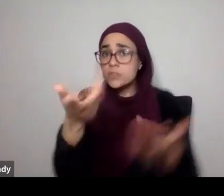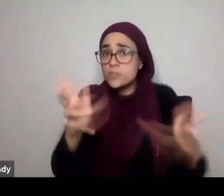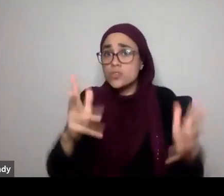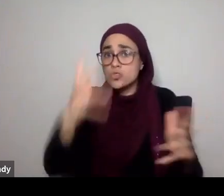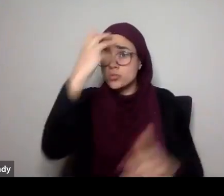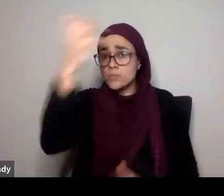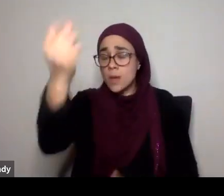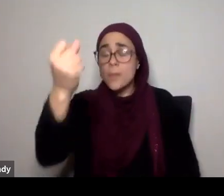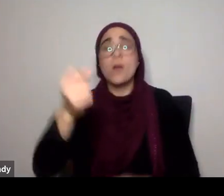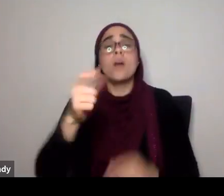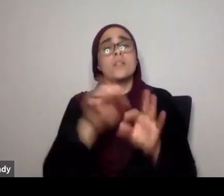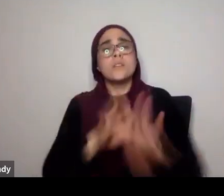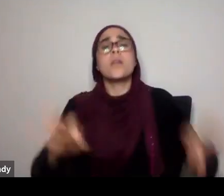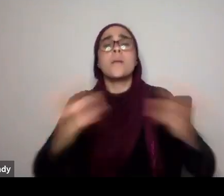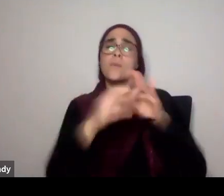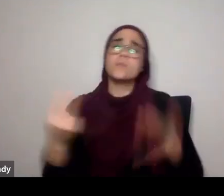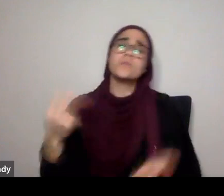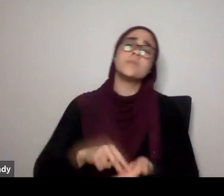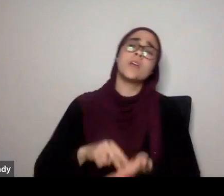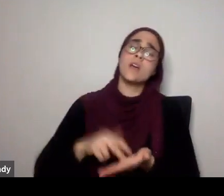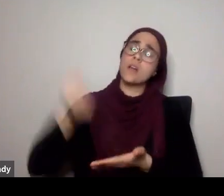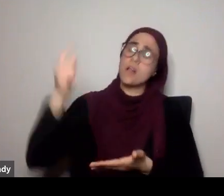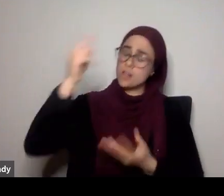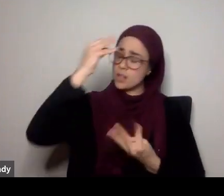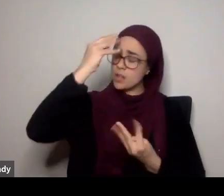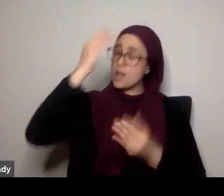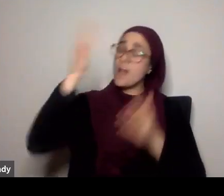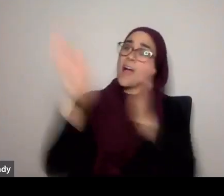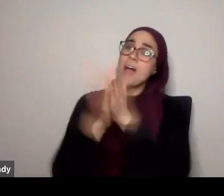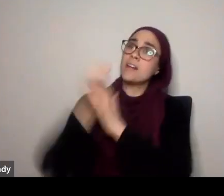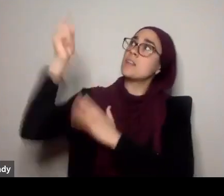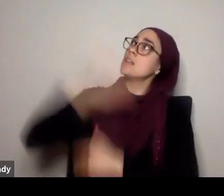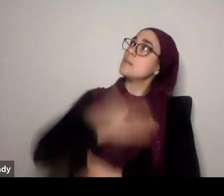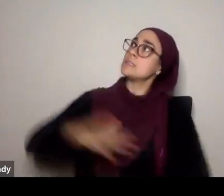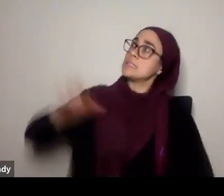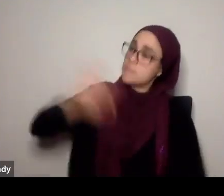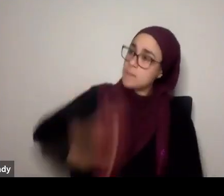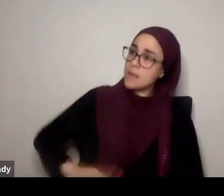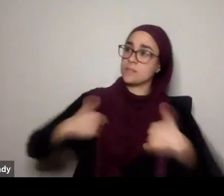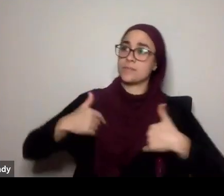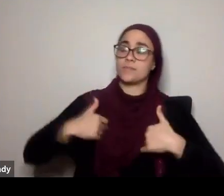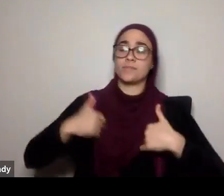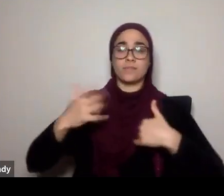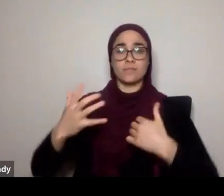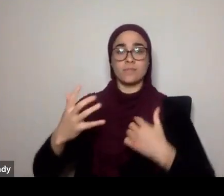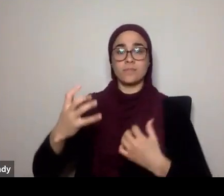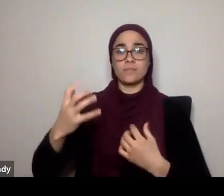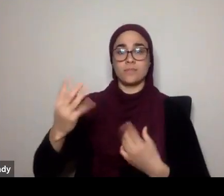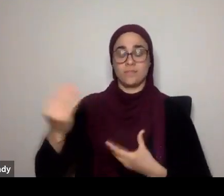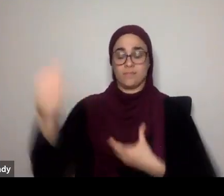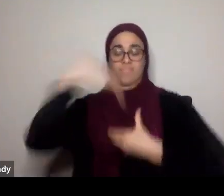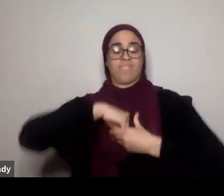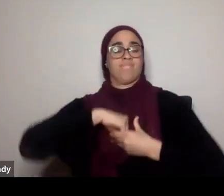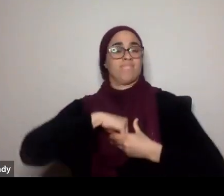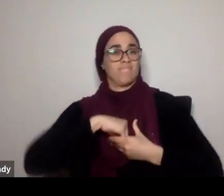and over again, ask Allah to allow you to really benefit, and to take it and internalize it, but Allah subhanahu wa says, what's going to happen for